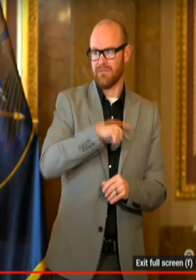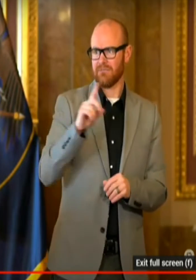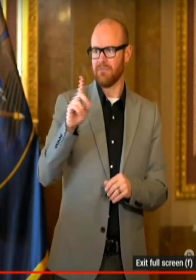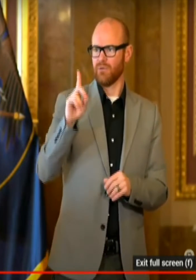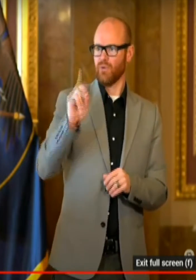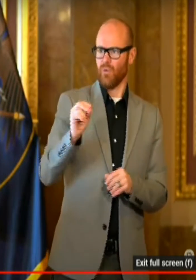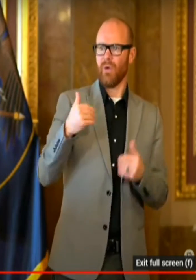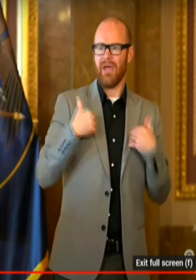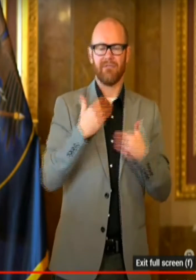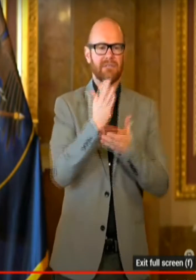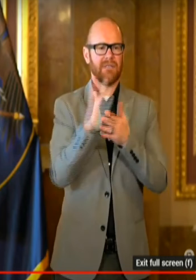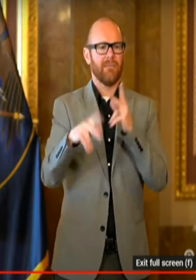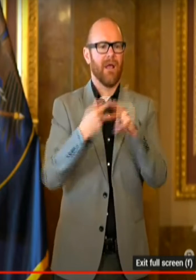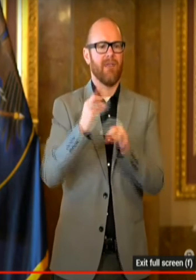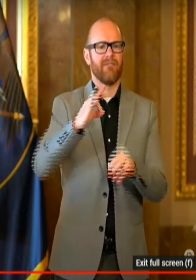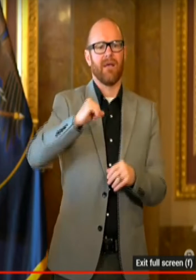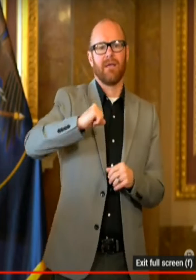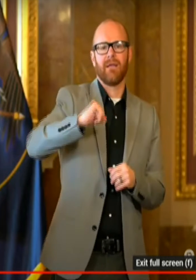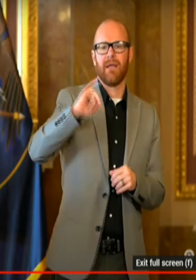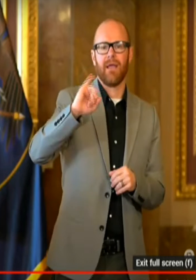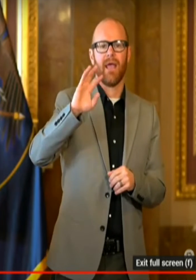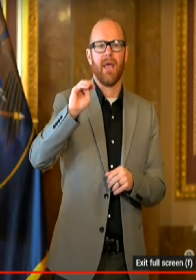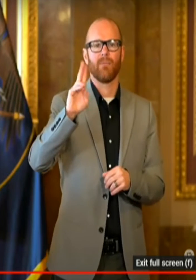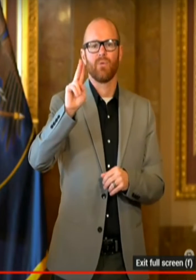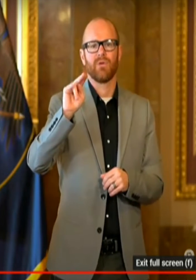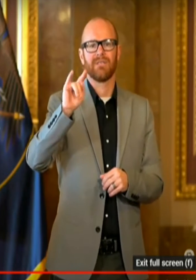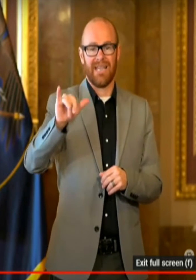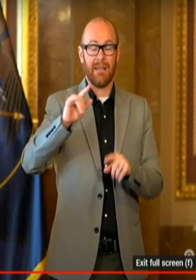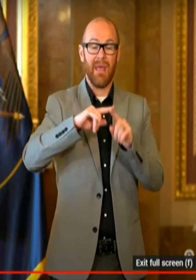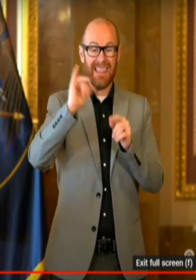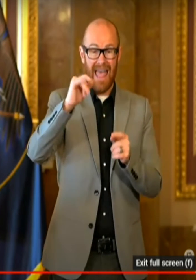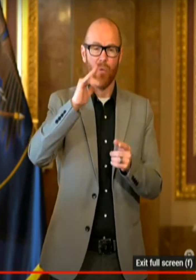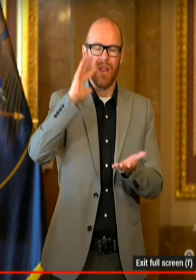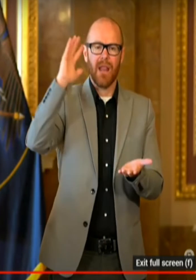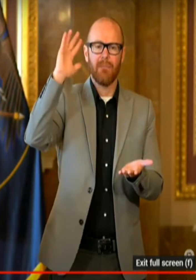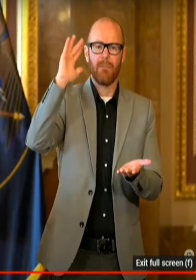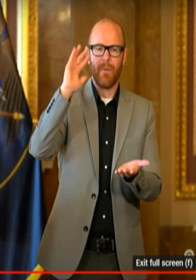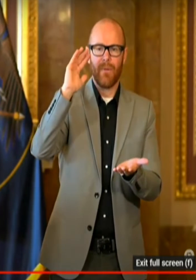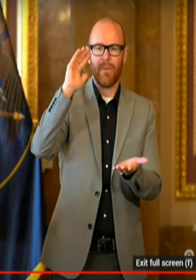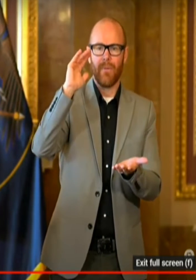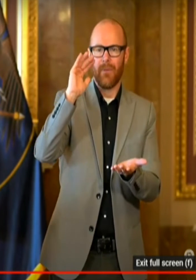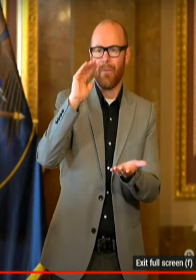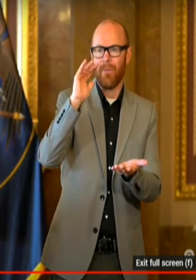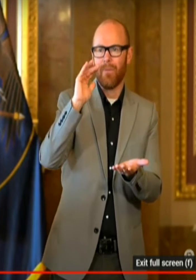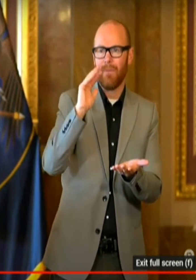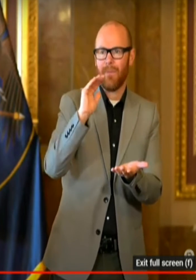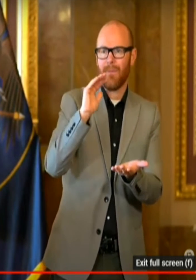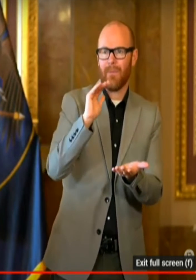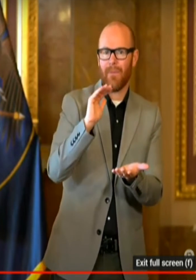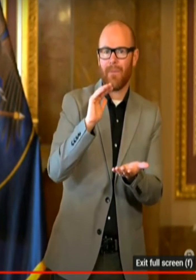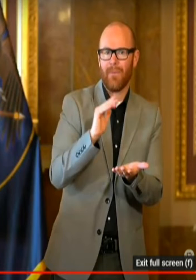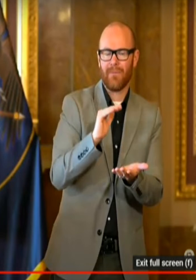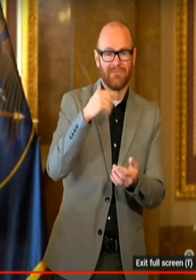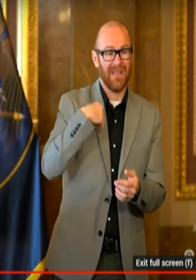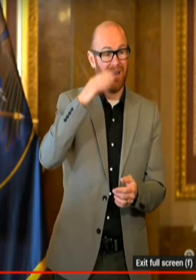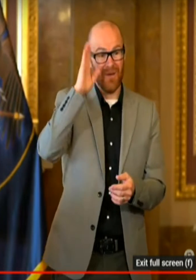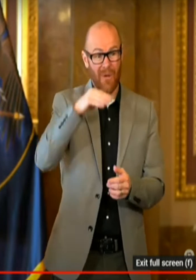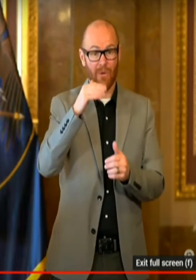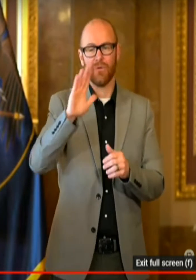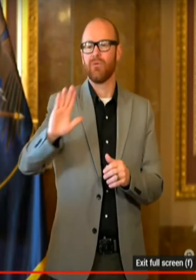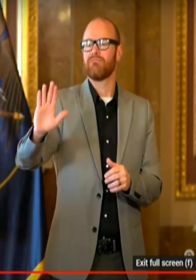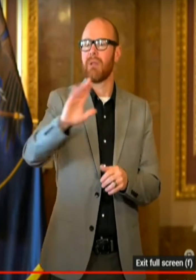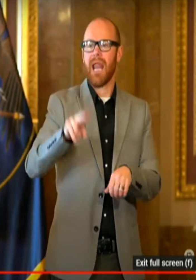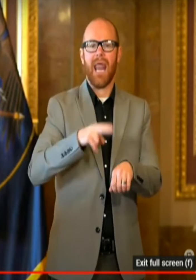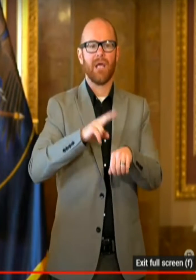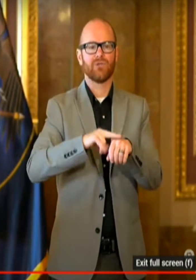immunity. Now, it wanes over time. We know that. We know that not every case of natural immunity